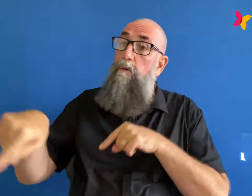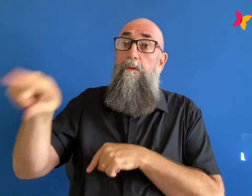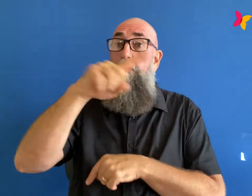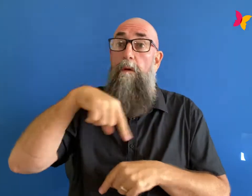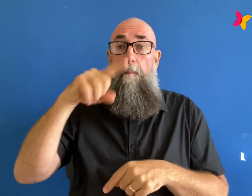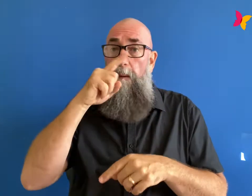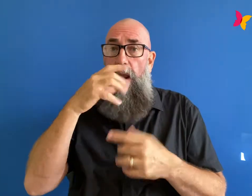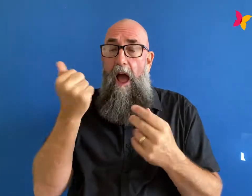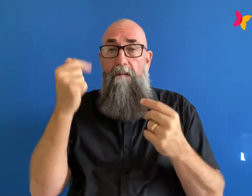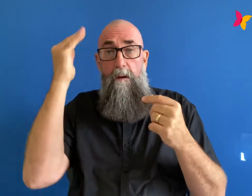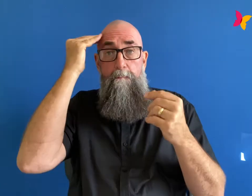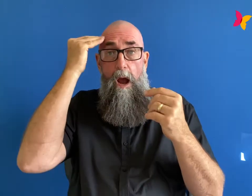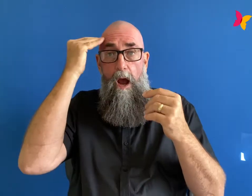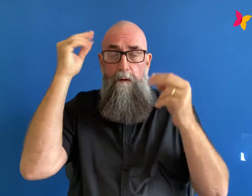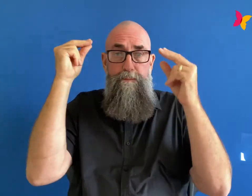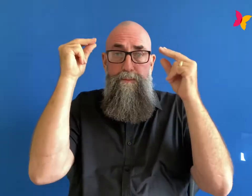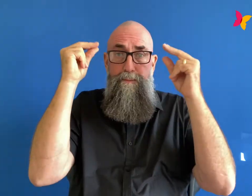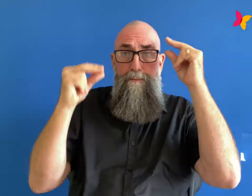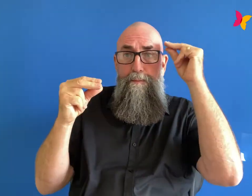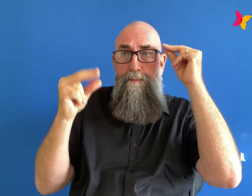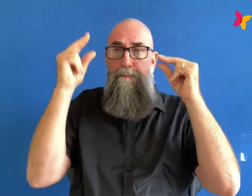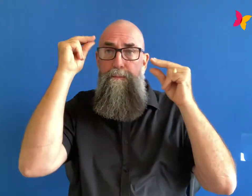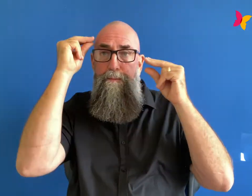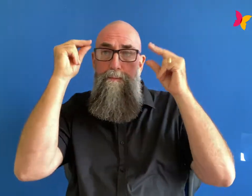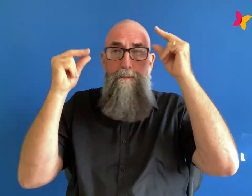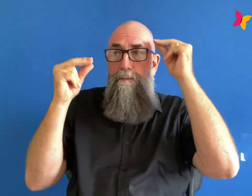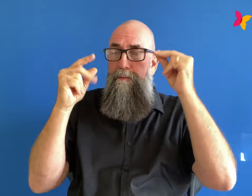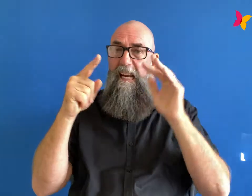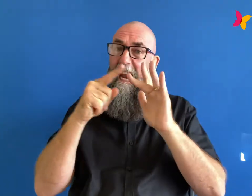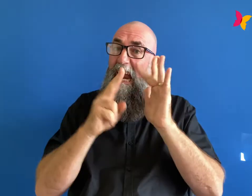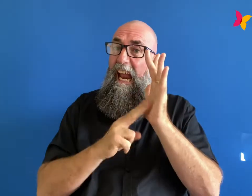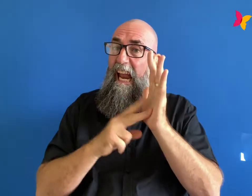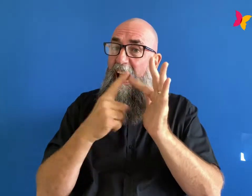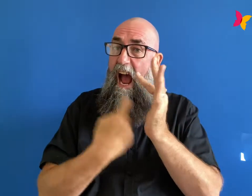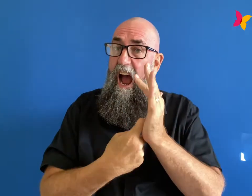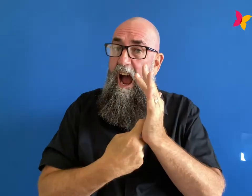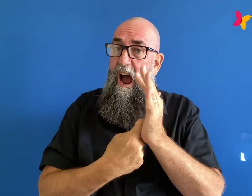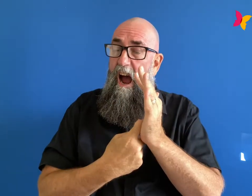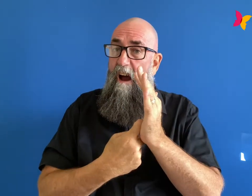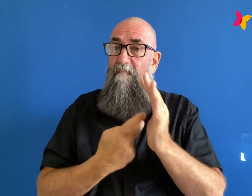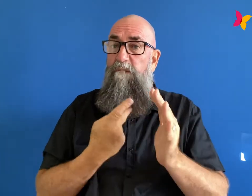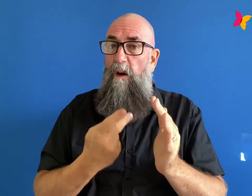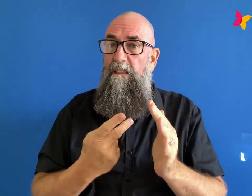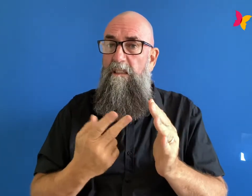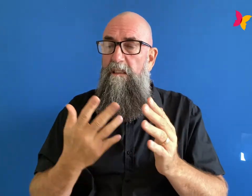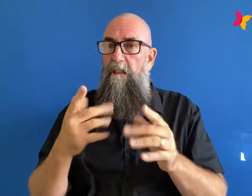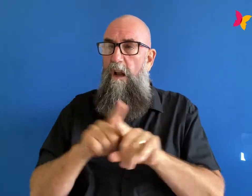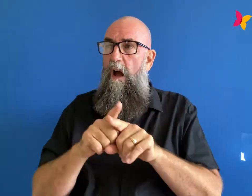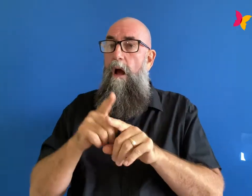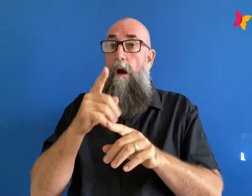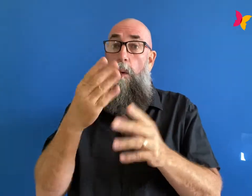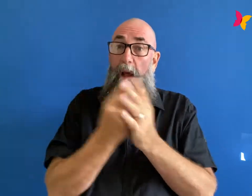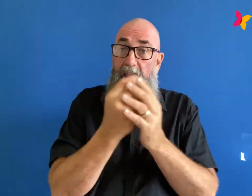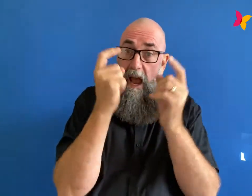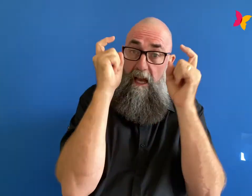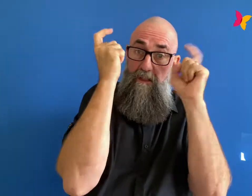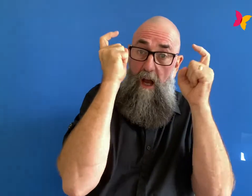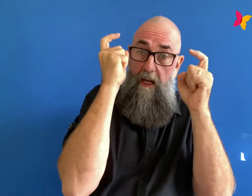assessing things and the problem with people with anxiety or depression is that that inner voice that's self